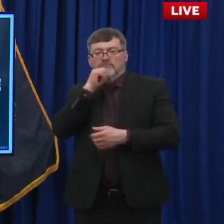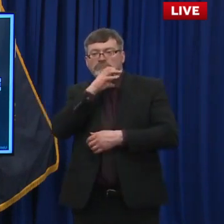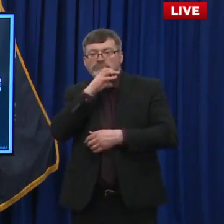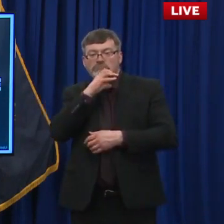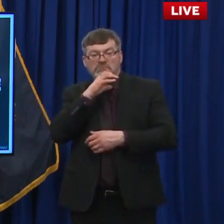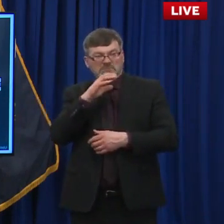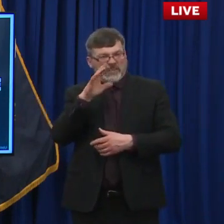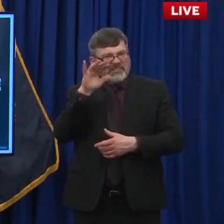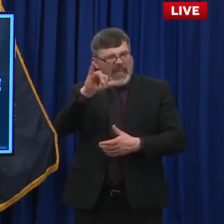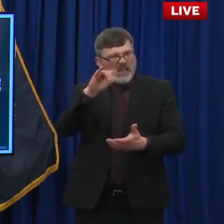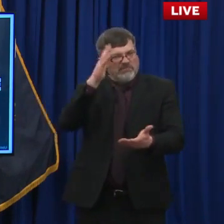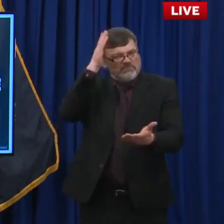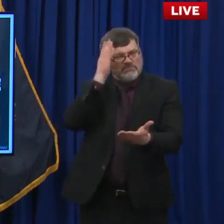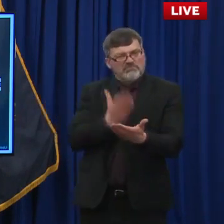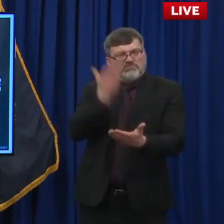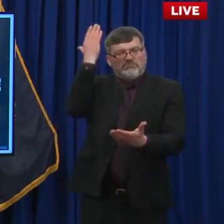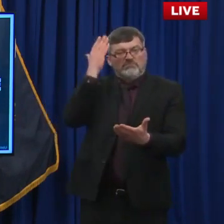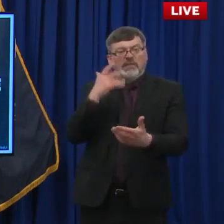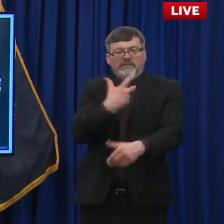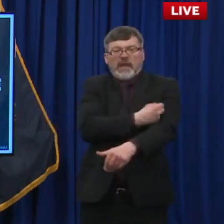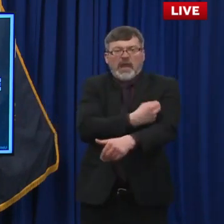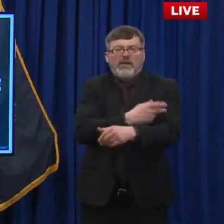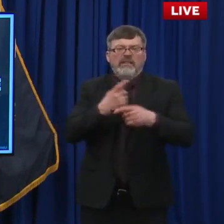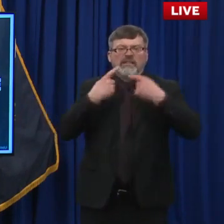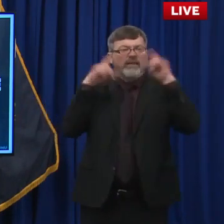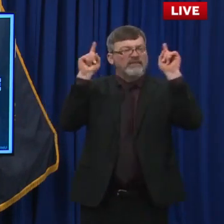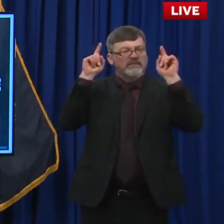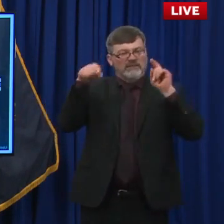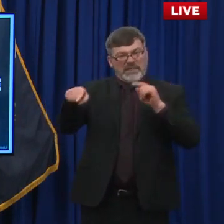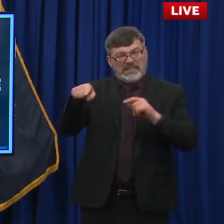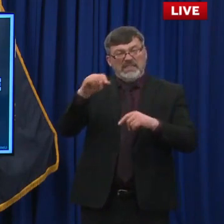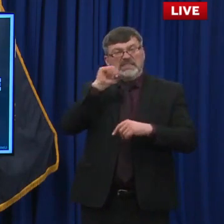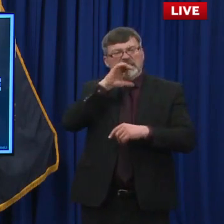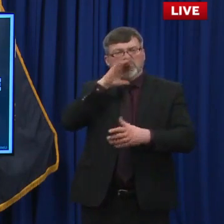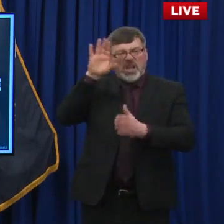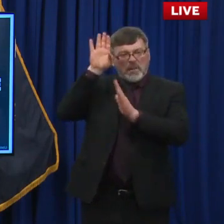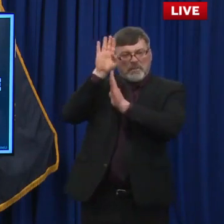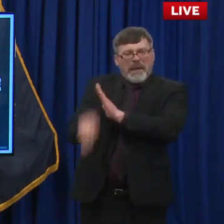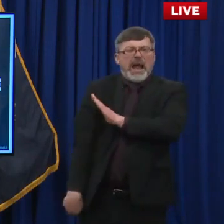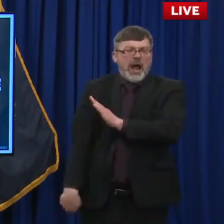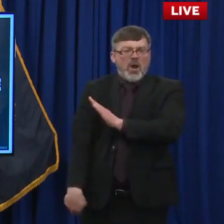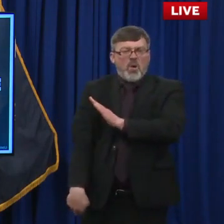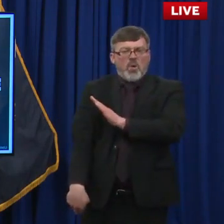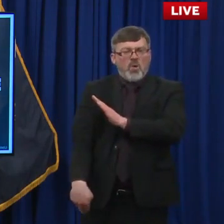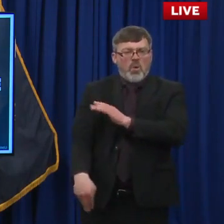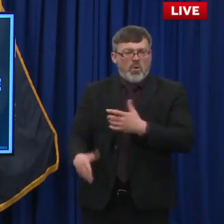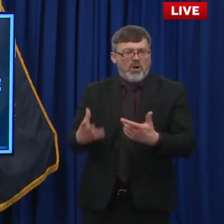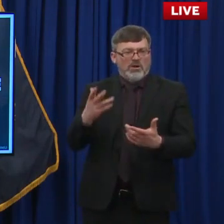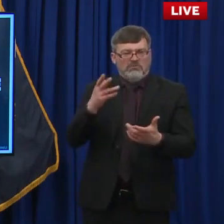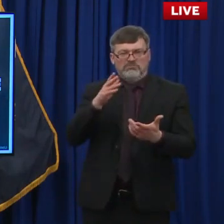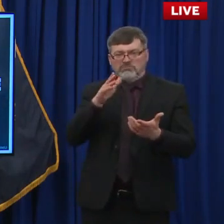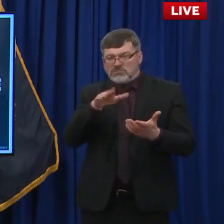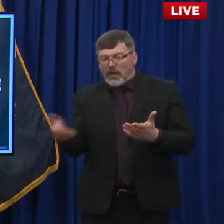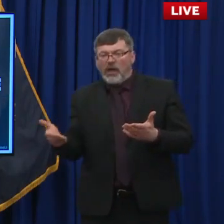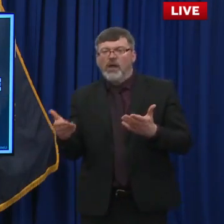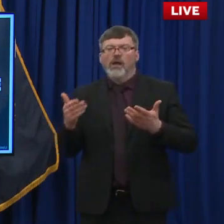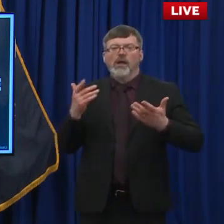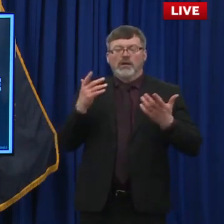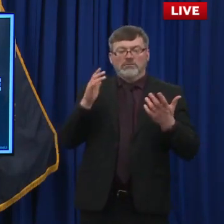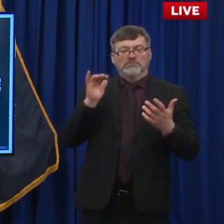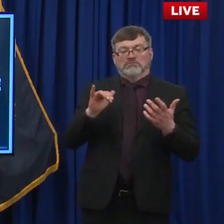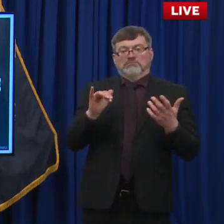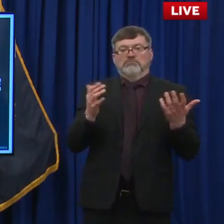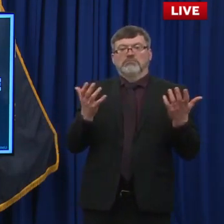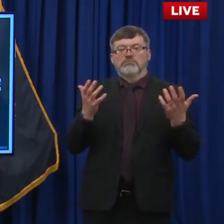longterm care facility residents and staff, um, is having an effect. Uh, but we know that there remain vulnerable individuals in our